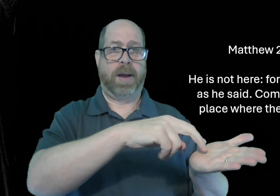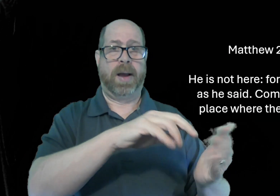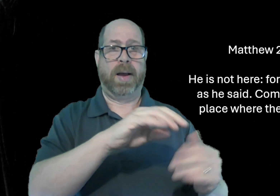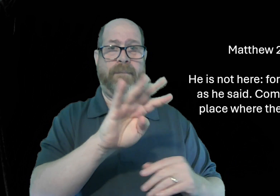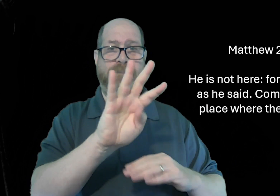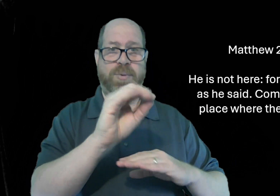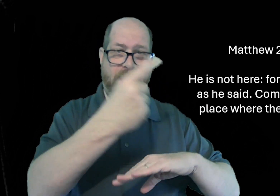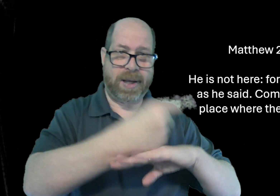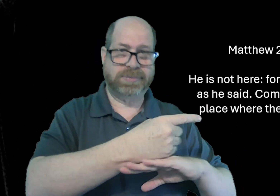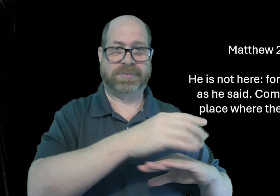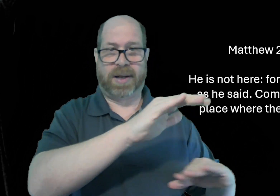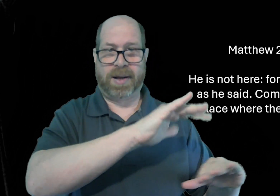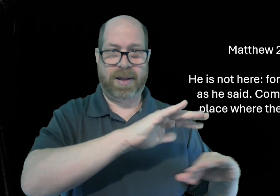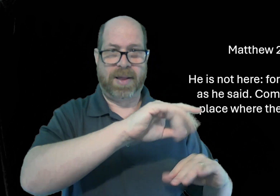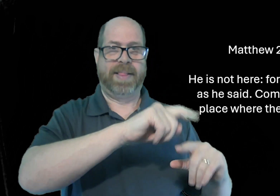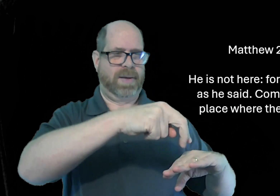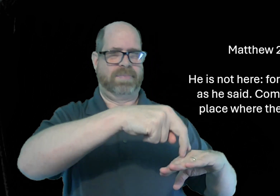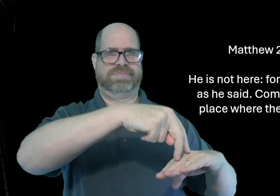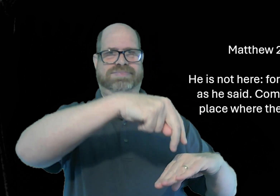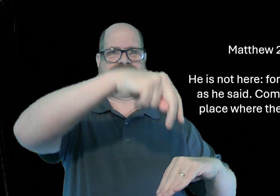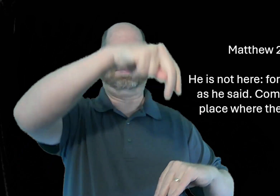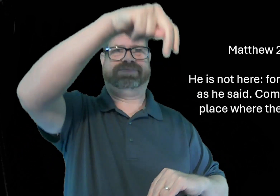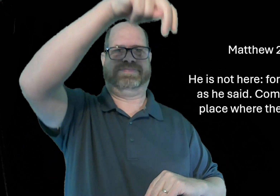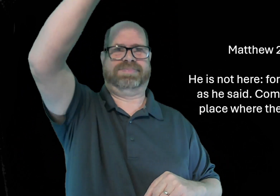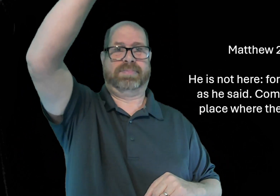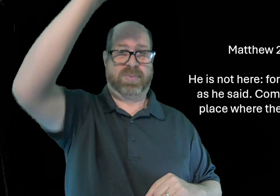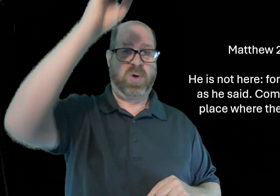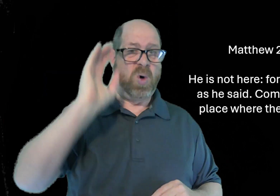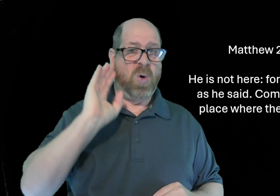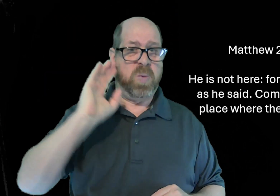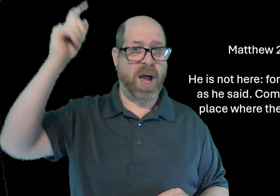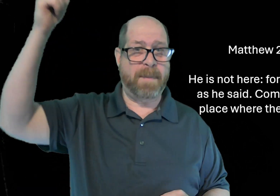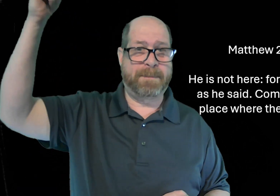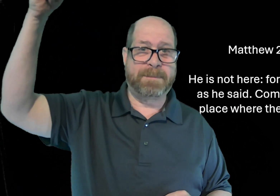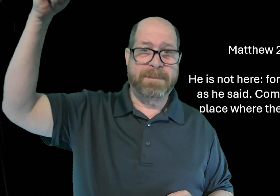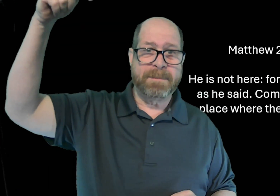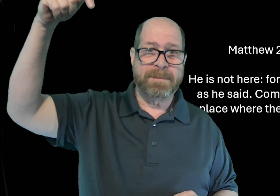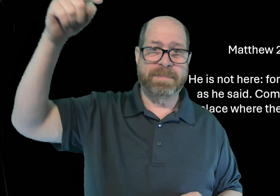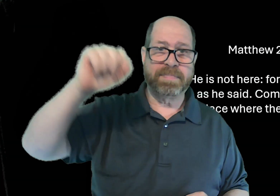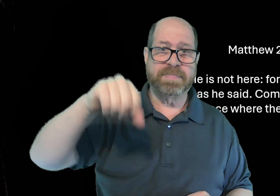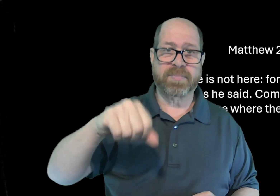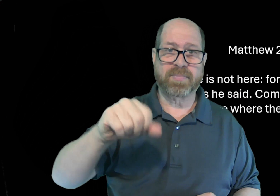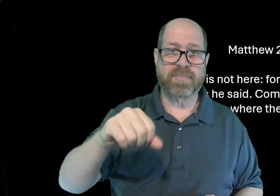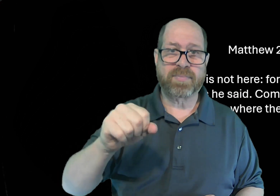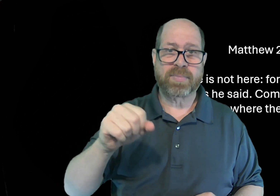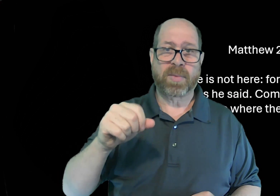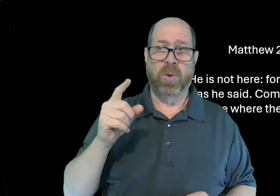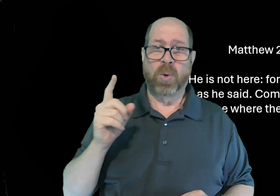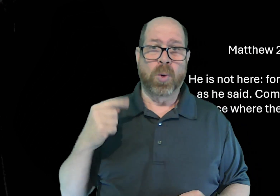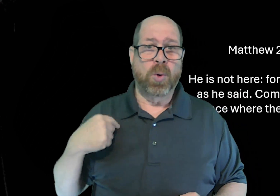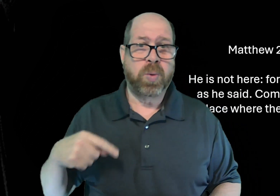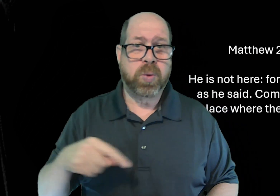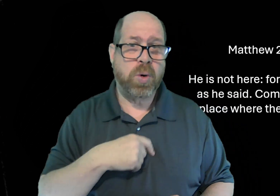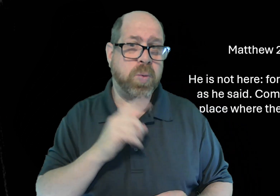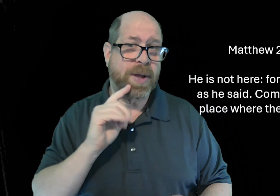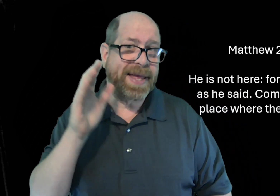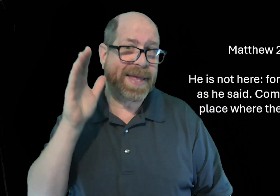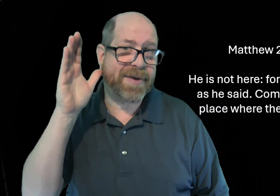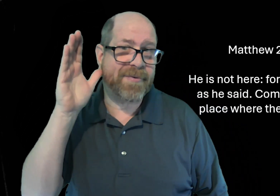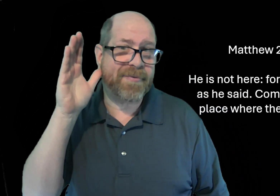because he rose and he was here for 40 days and then he ascended into heaven and he's going to come back we're